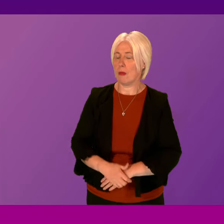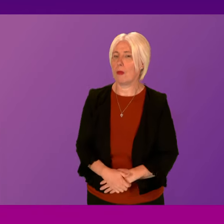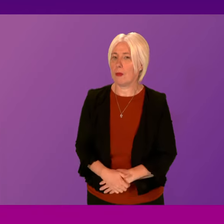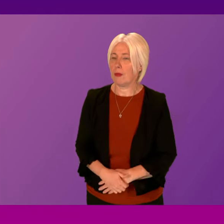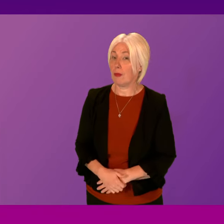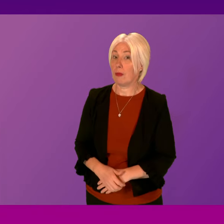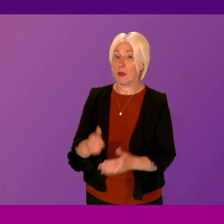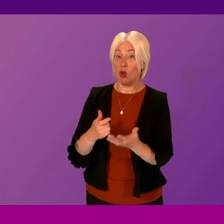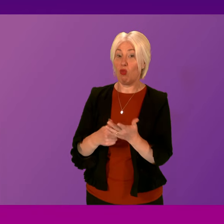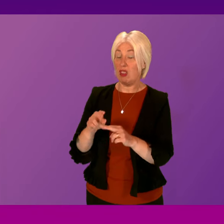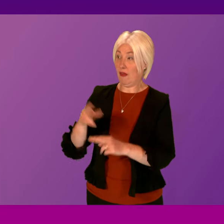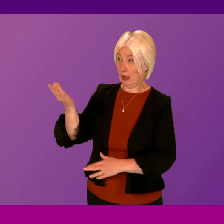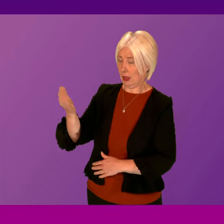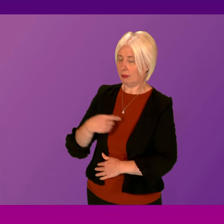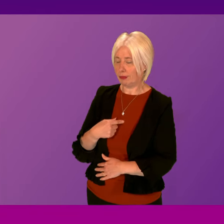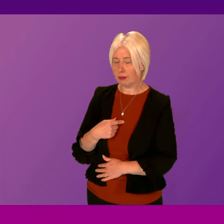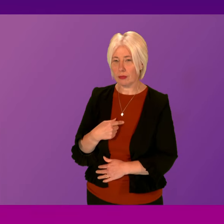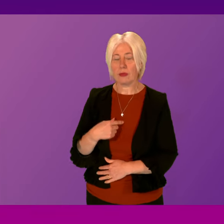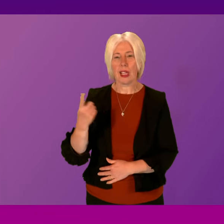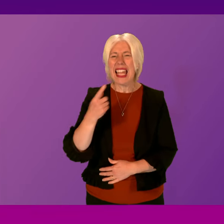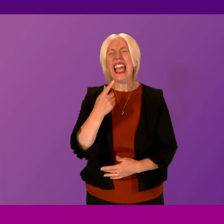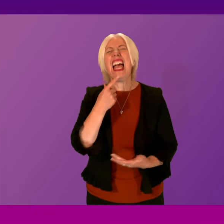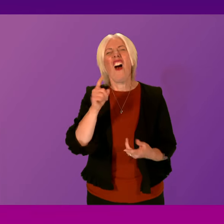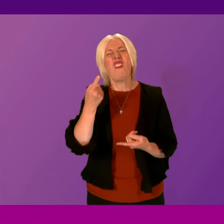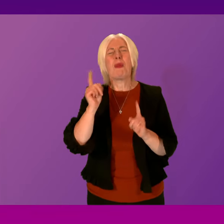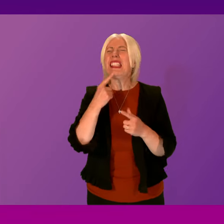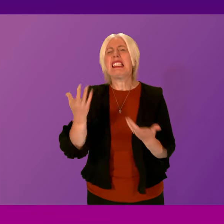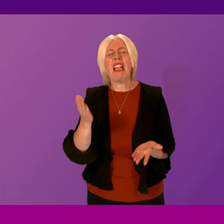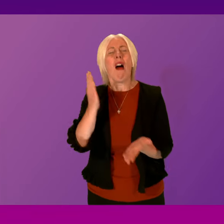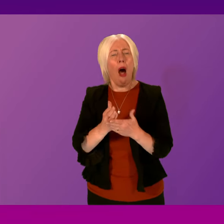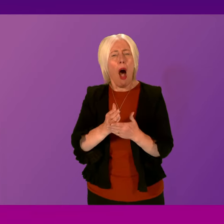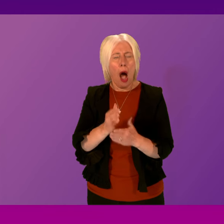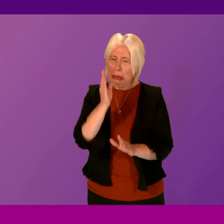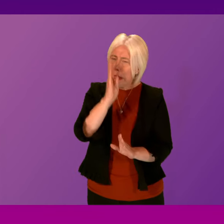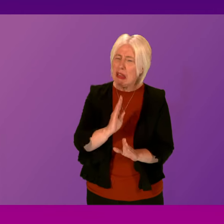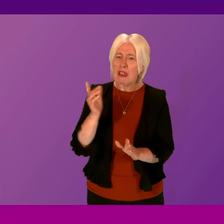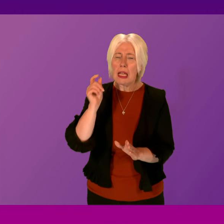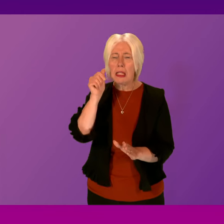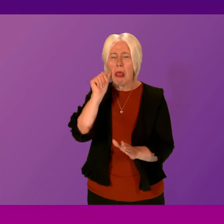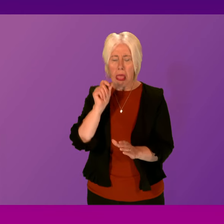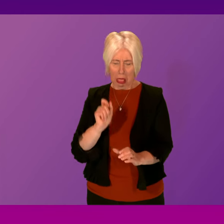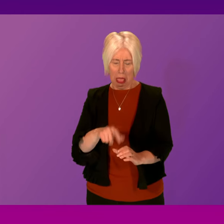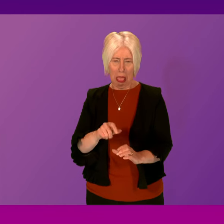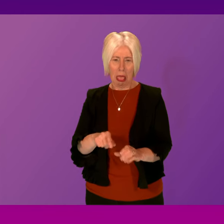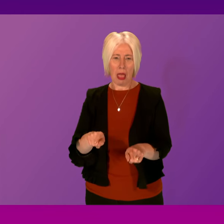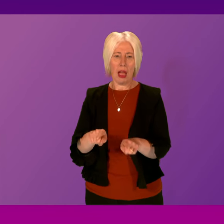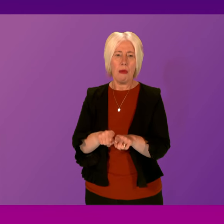time. first minister says he takes spiking seriously. His spiking round table was due to meet in